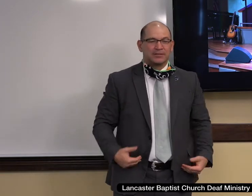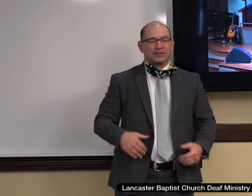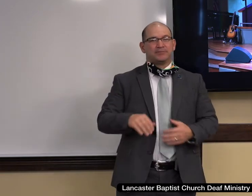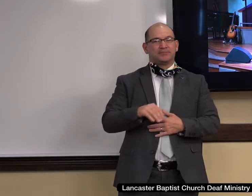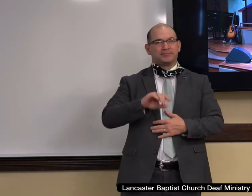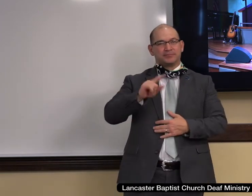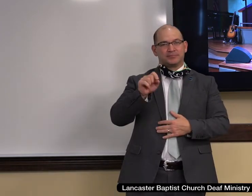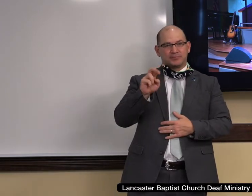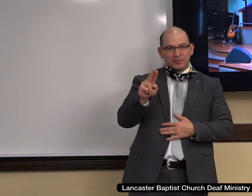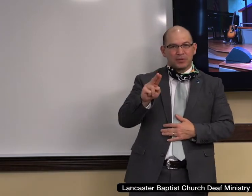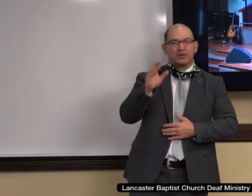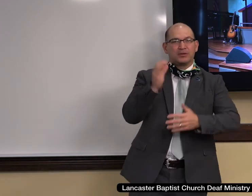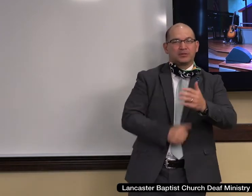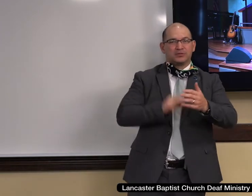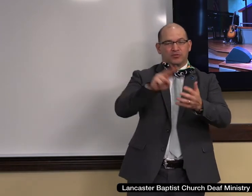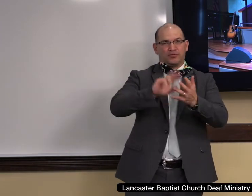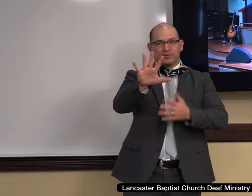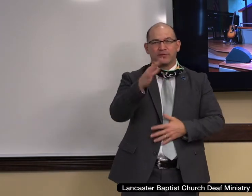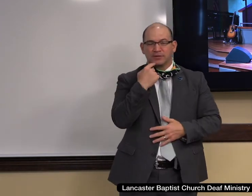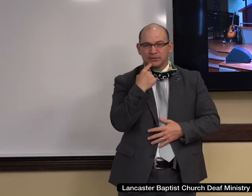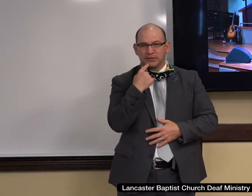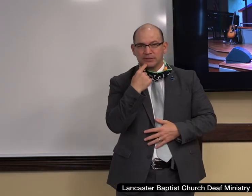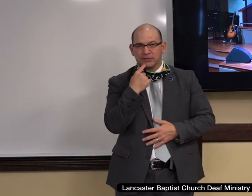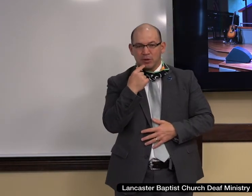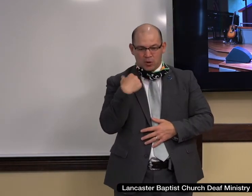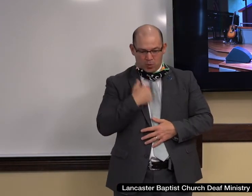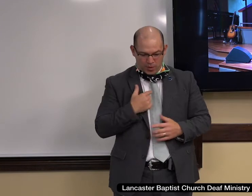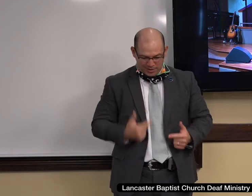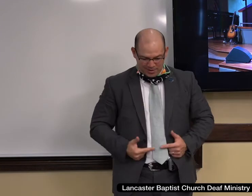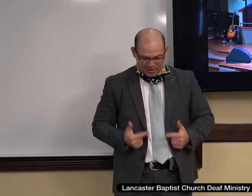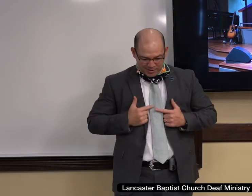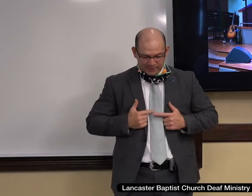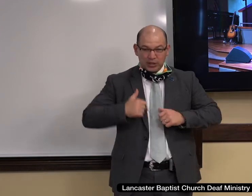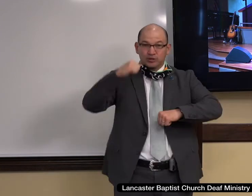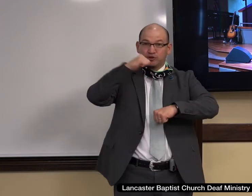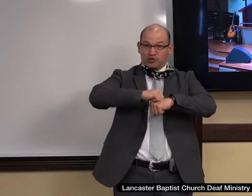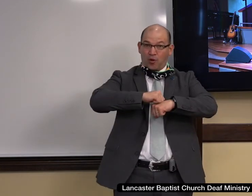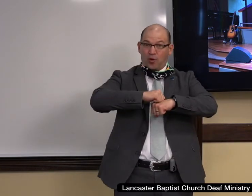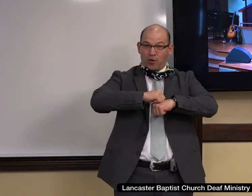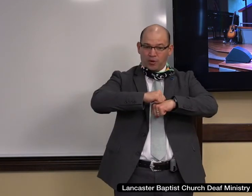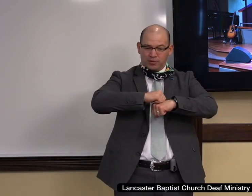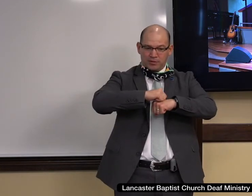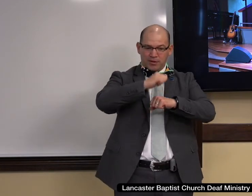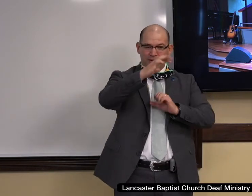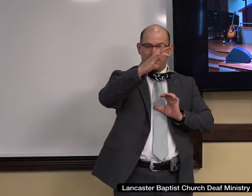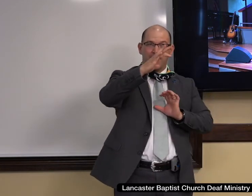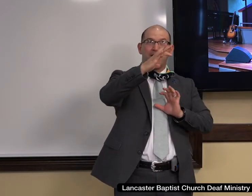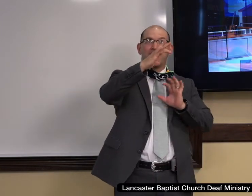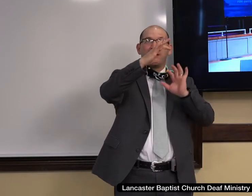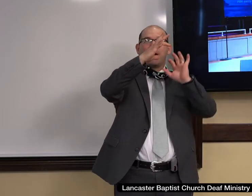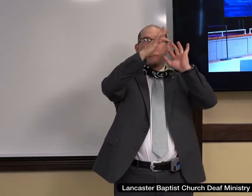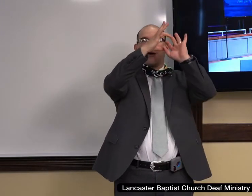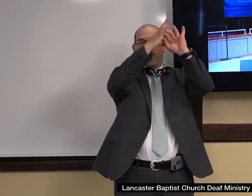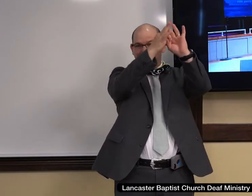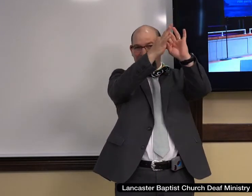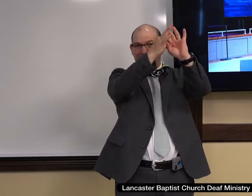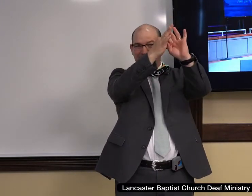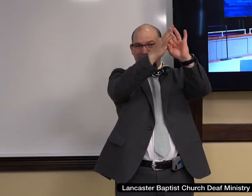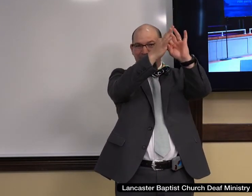ye also are lively stones, right? You are a living stone and you are built up a spiritual